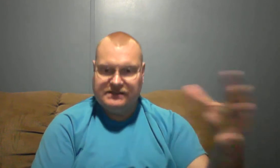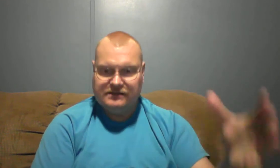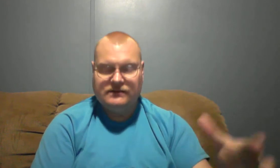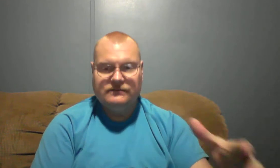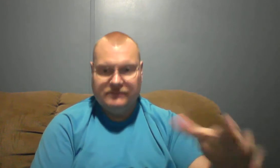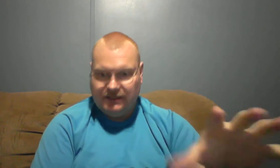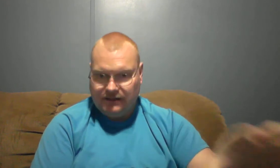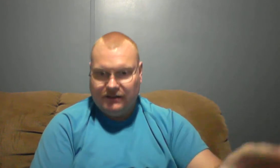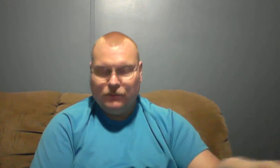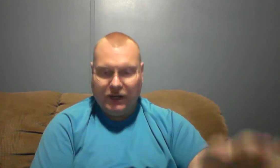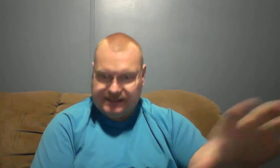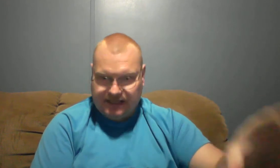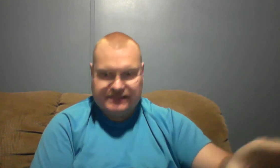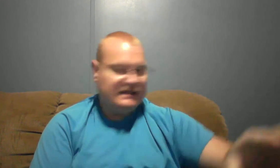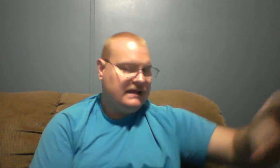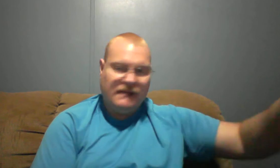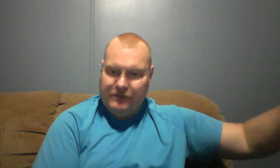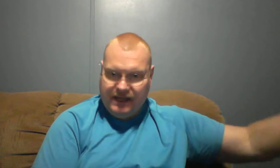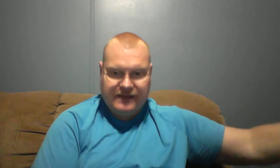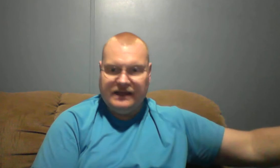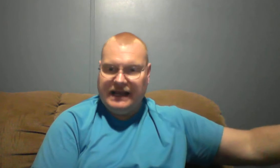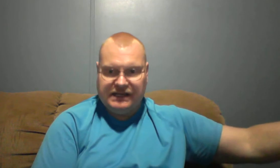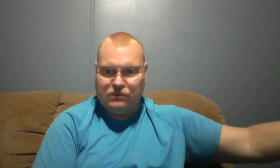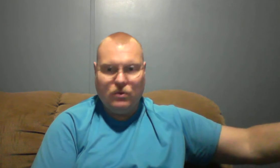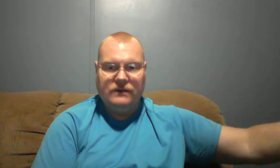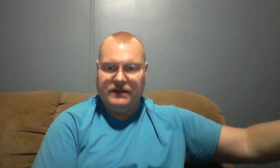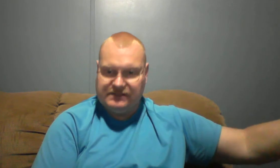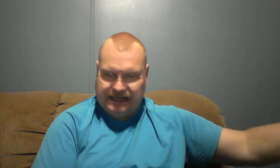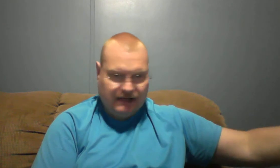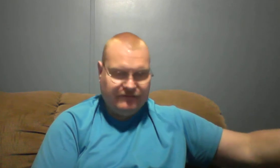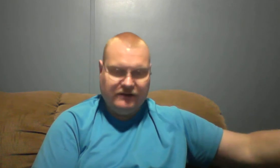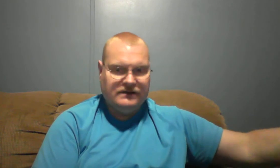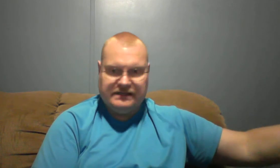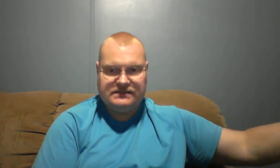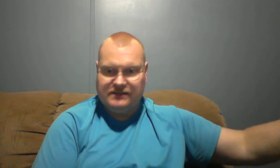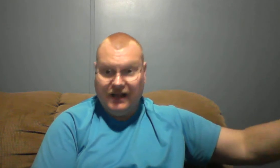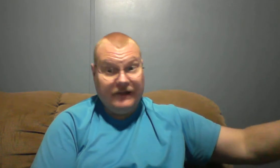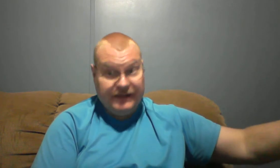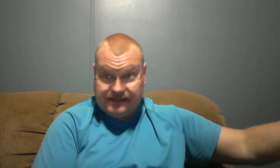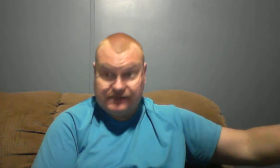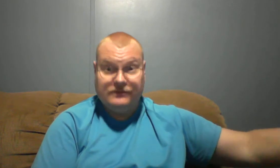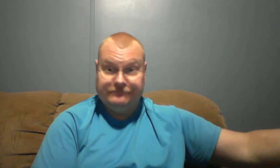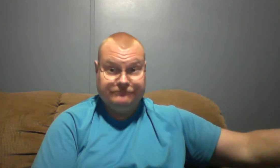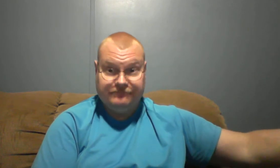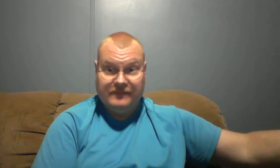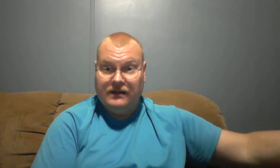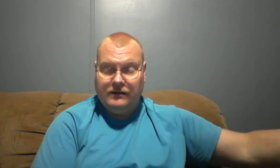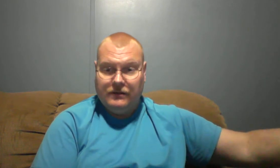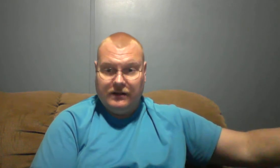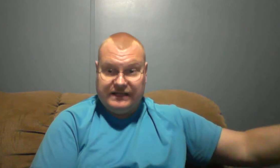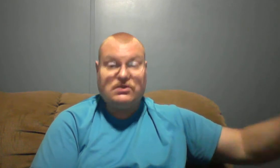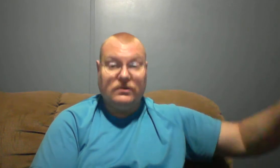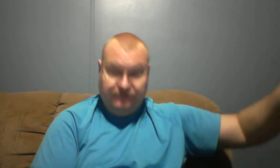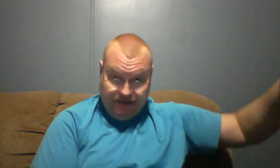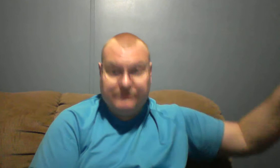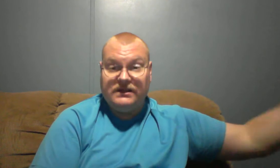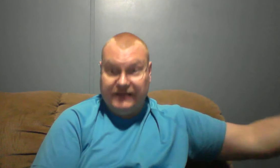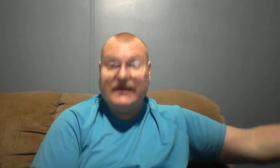presidency, maybe in the next one, because I got a feeling this, this, it's going to flip to the other